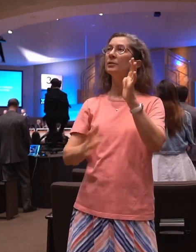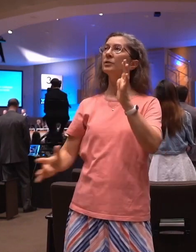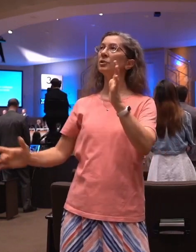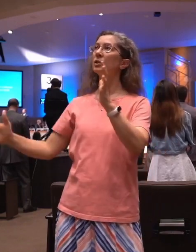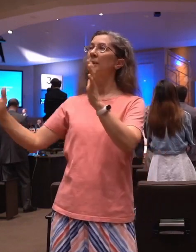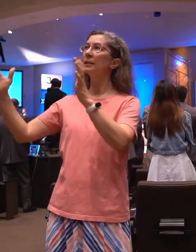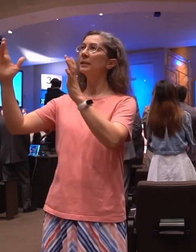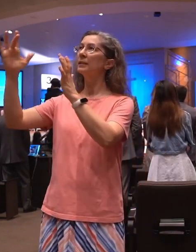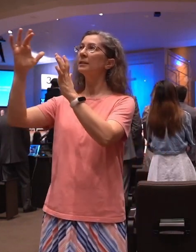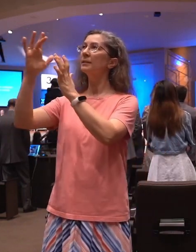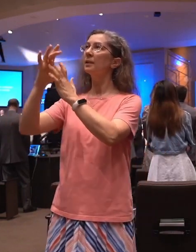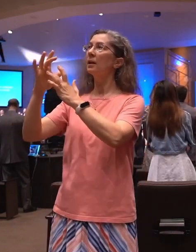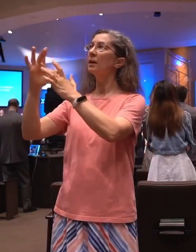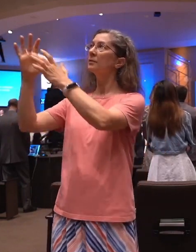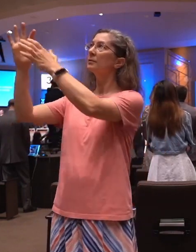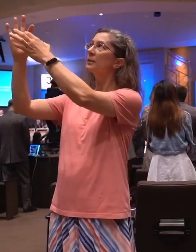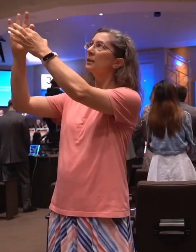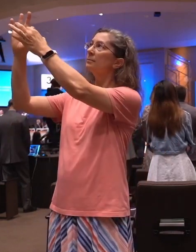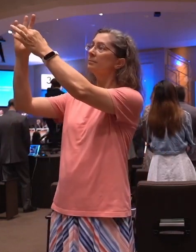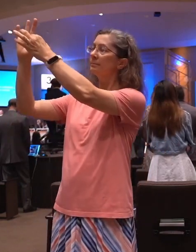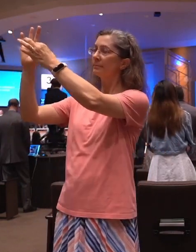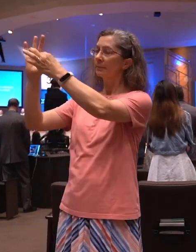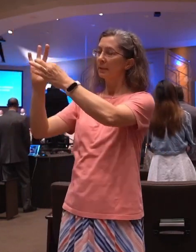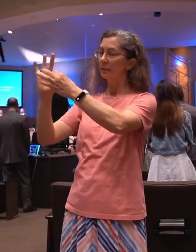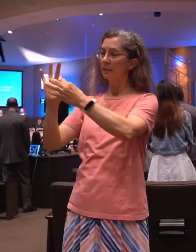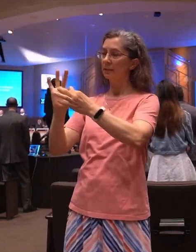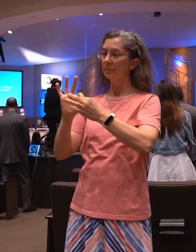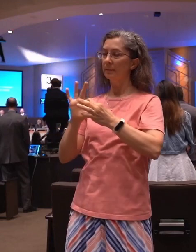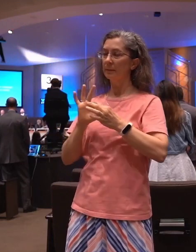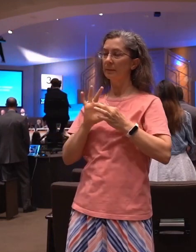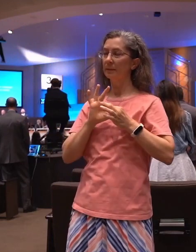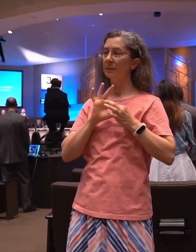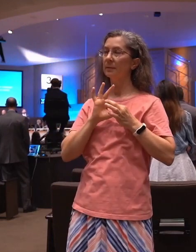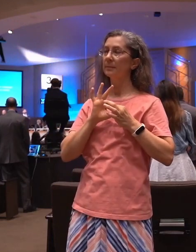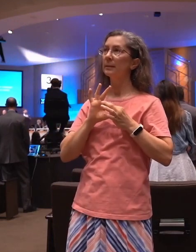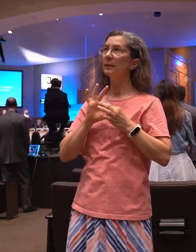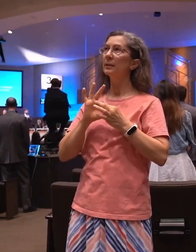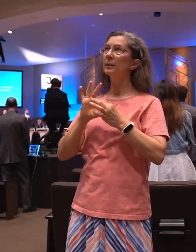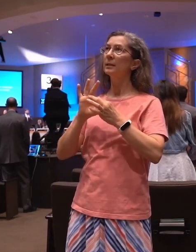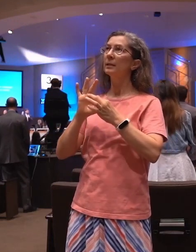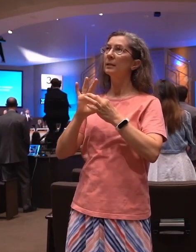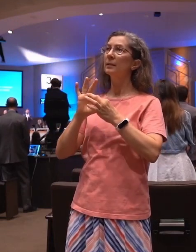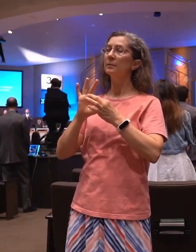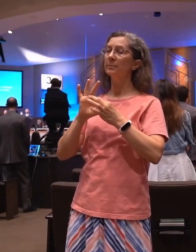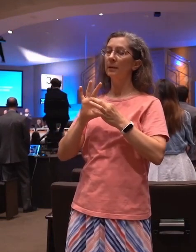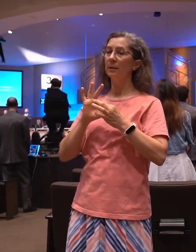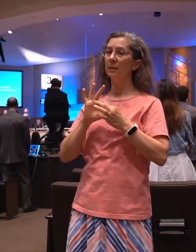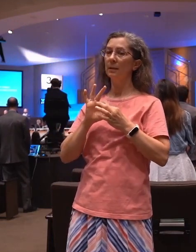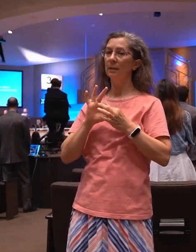Jesus and Him, in Him is mine.